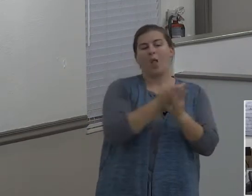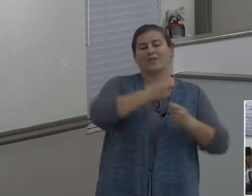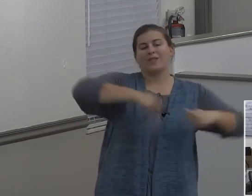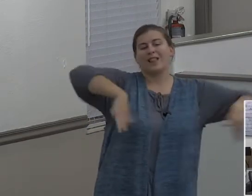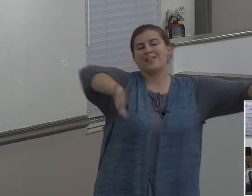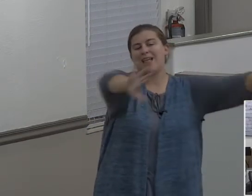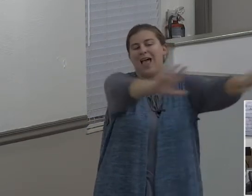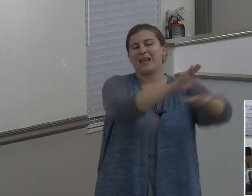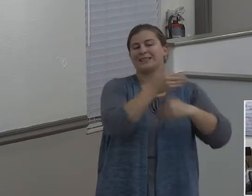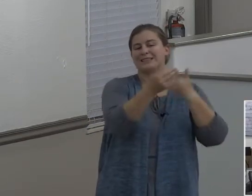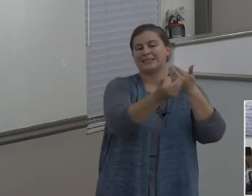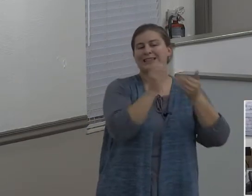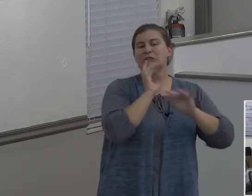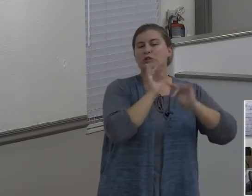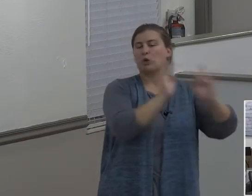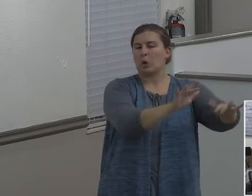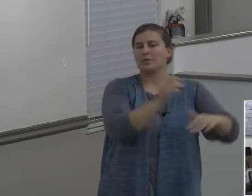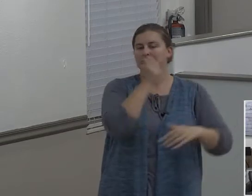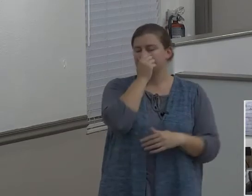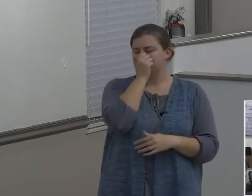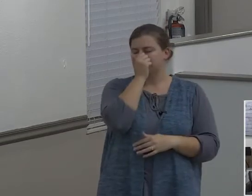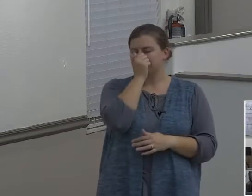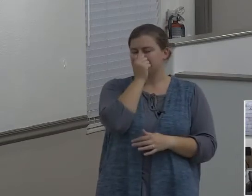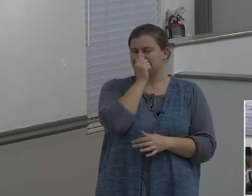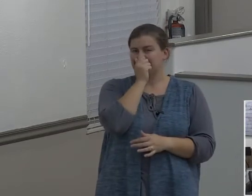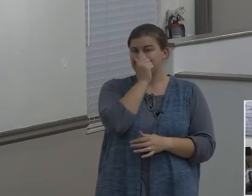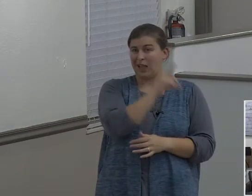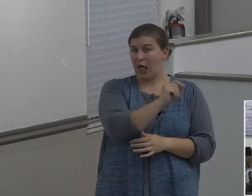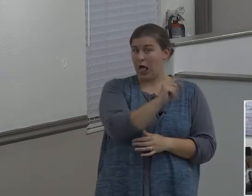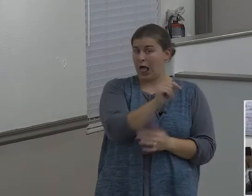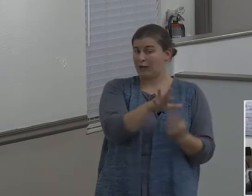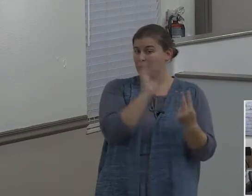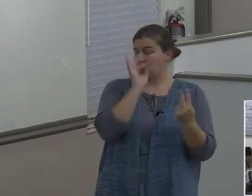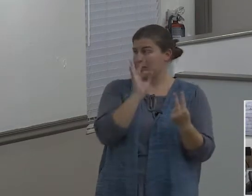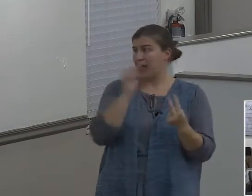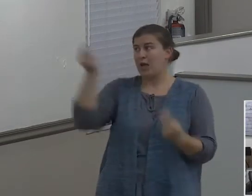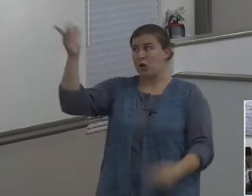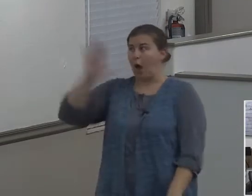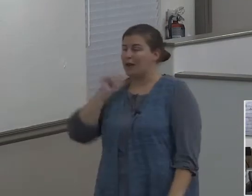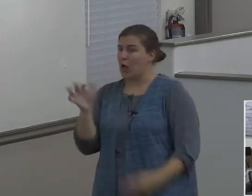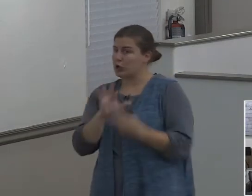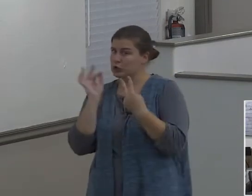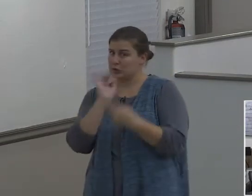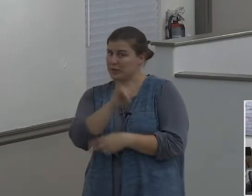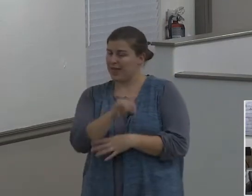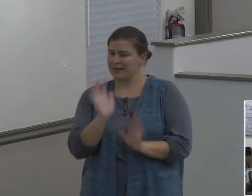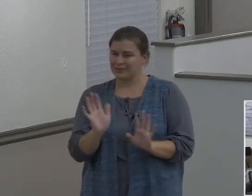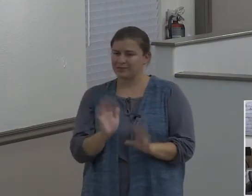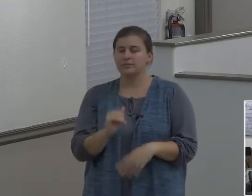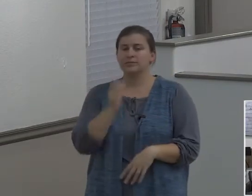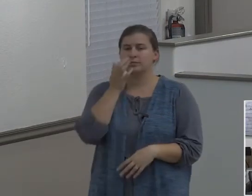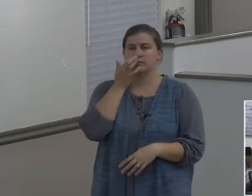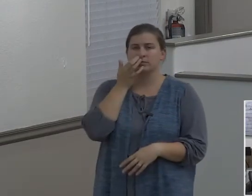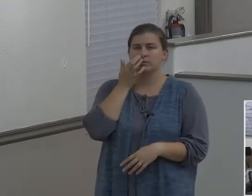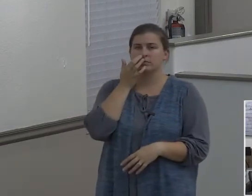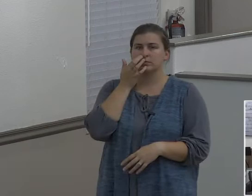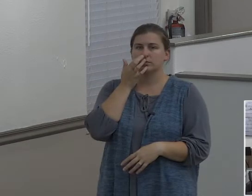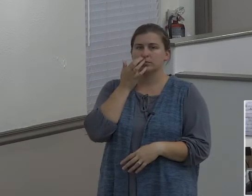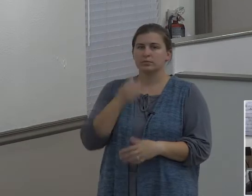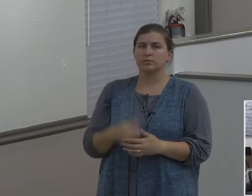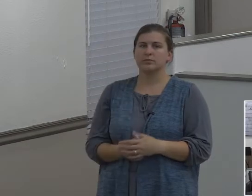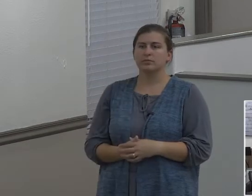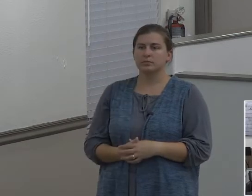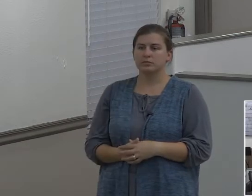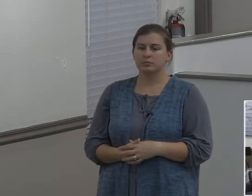chose him. God didn't choose that for Lot. There's no consultation with the Lord. Lot chose.